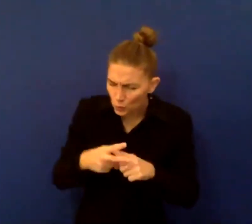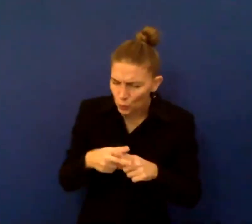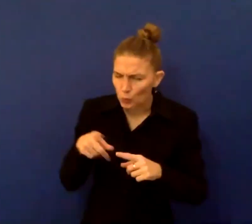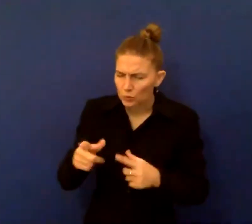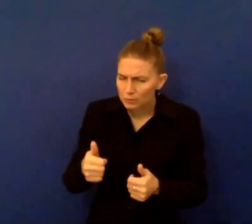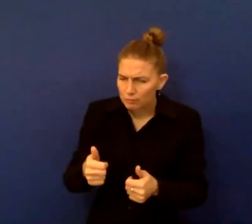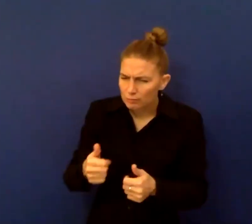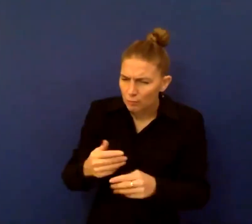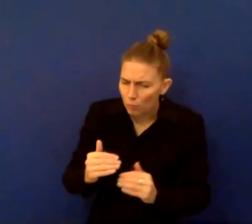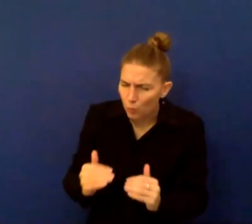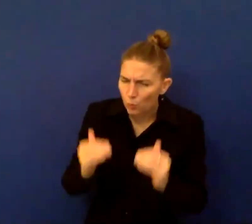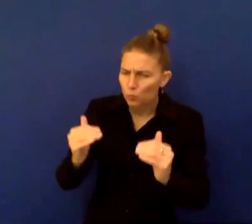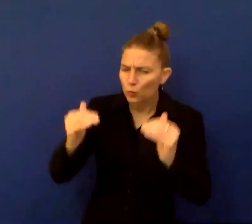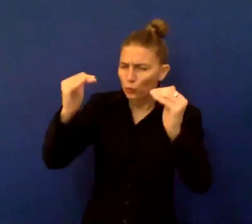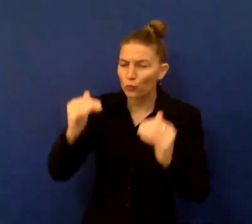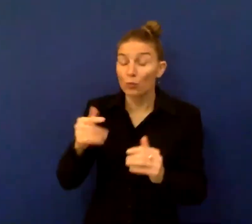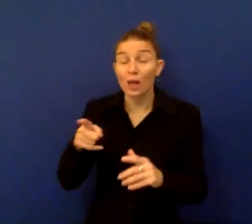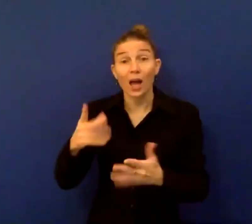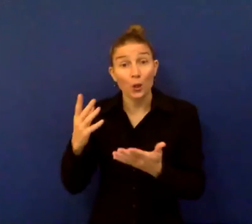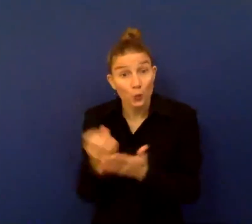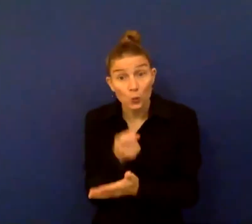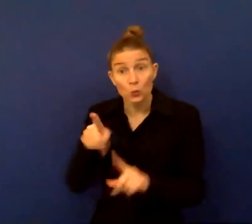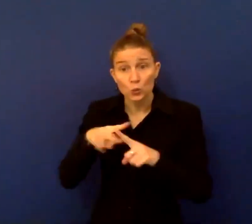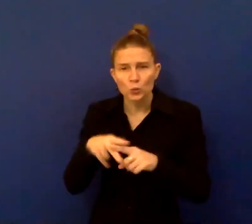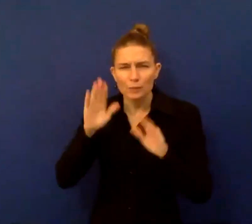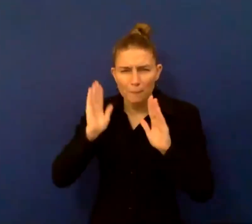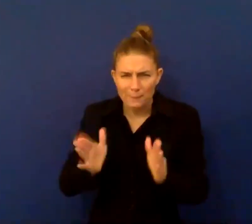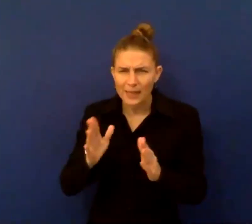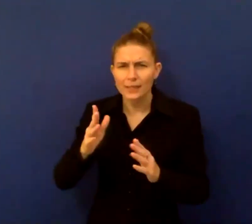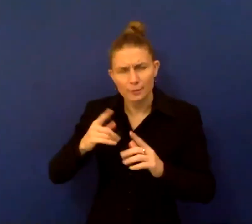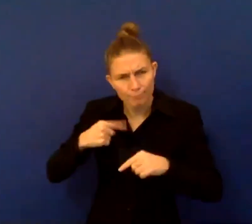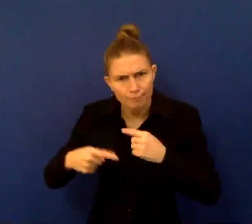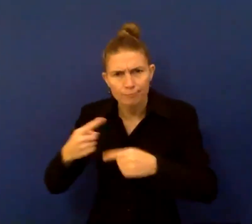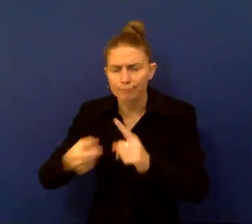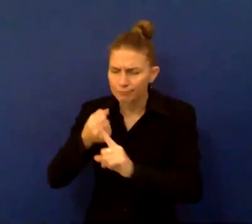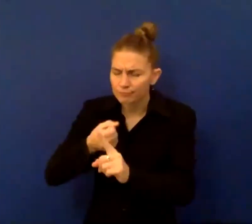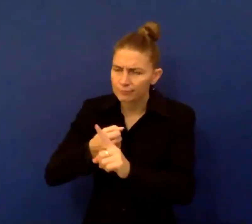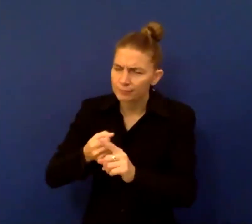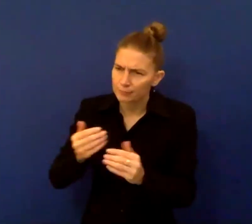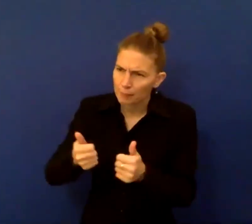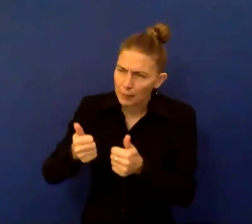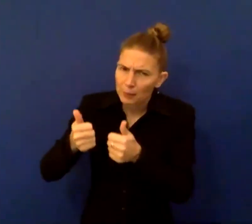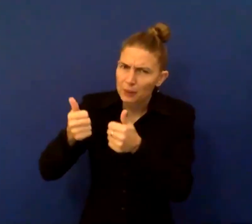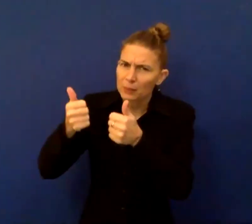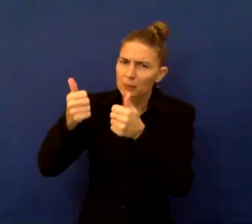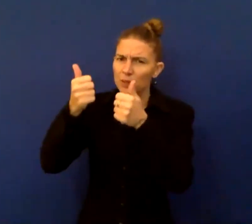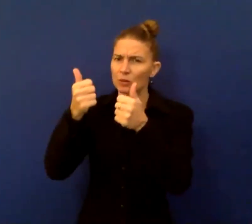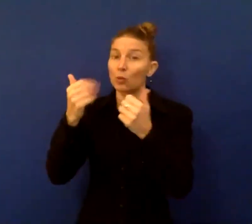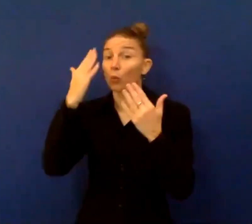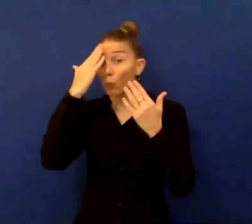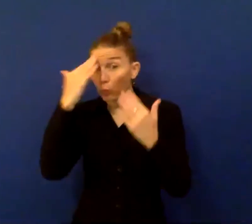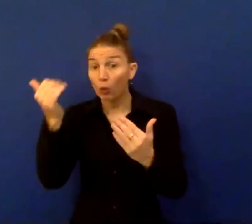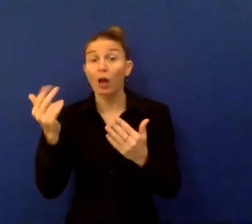the use of those tools available and how the organizations and different entities that are leading